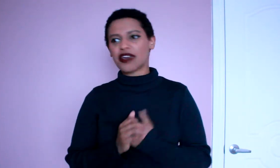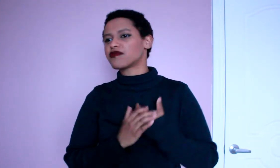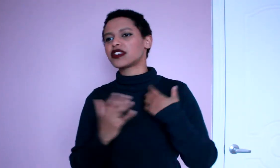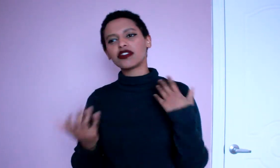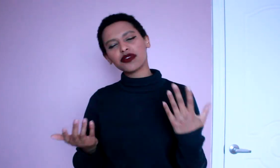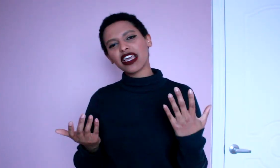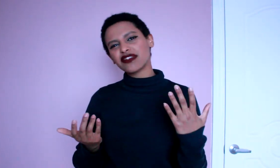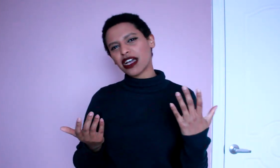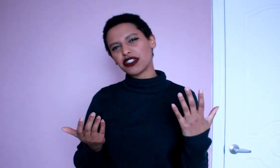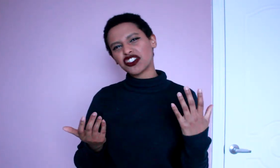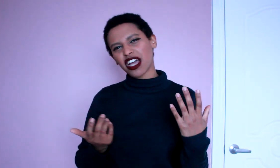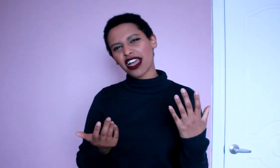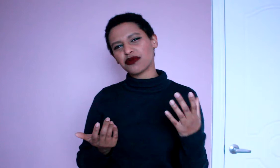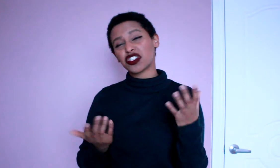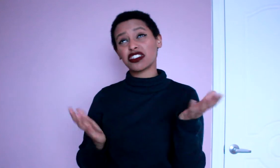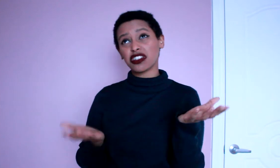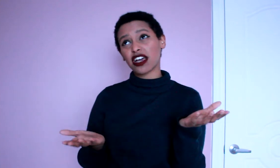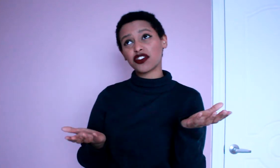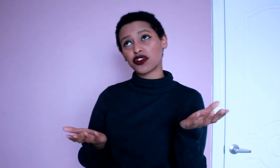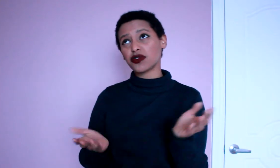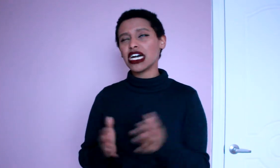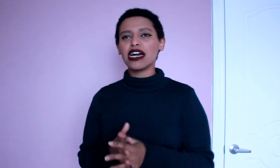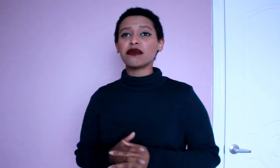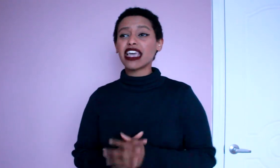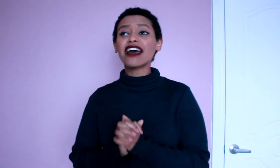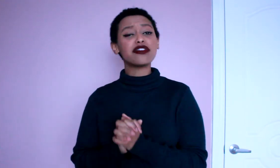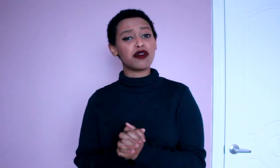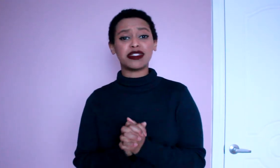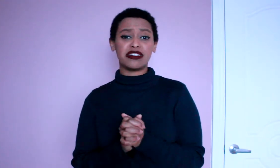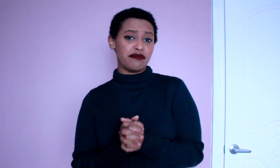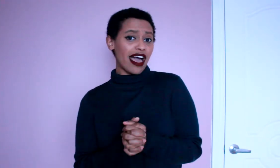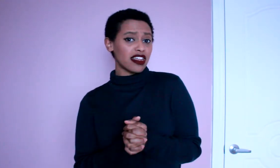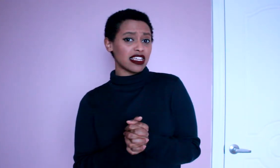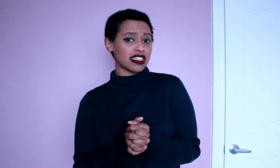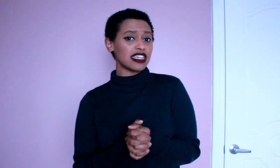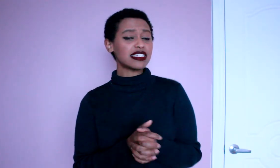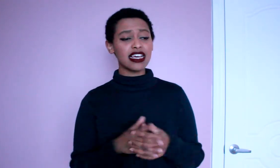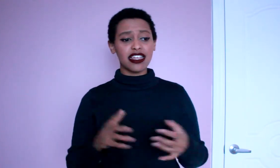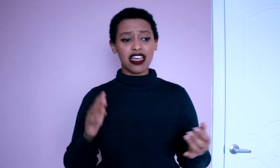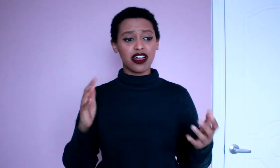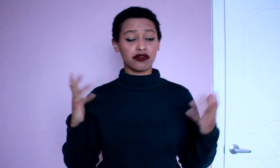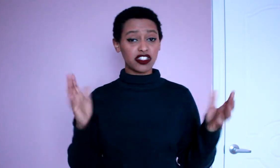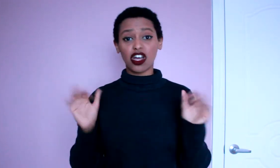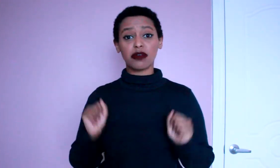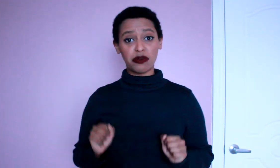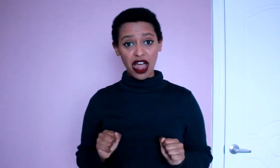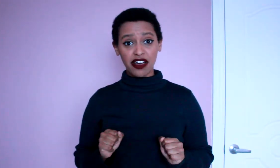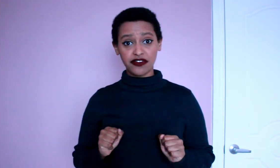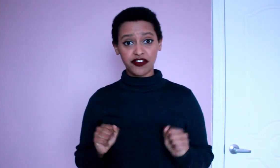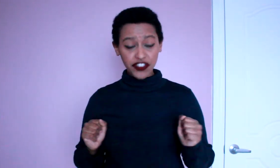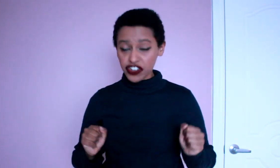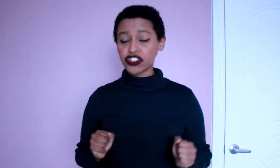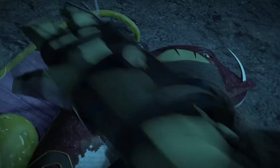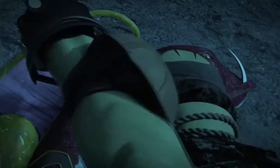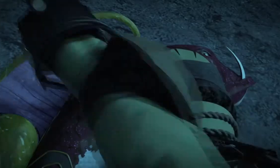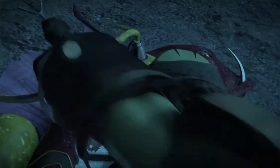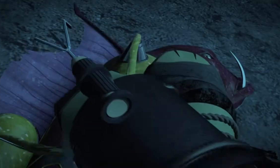didn't really have time to shine which is still kind of true but they have their moments in battle at least there let's talk about rap first off because